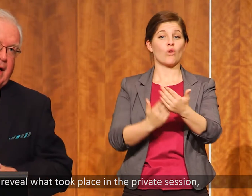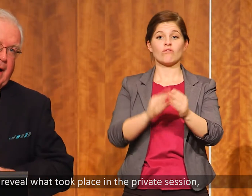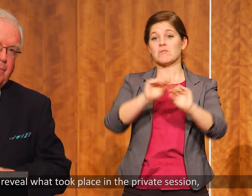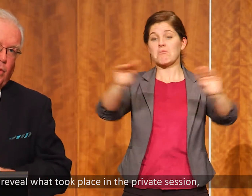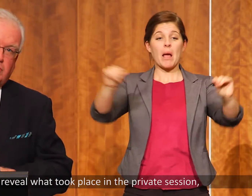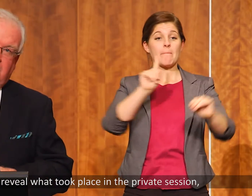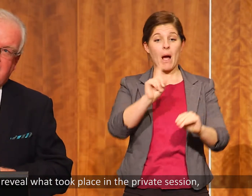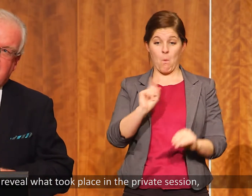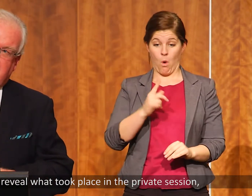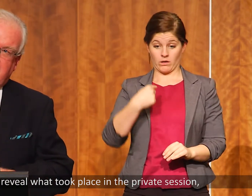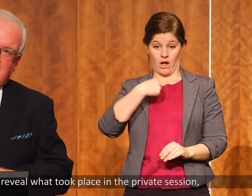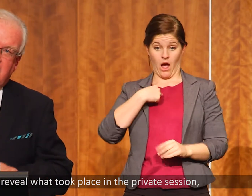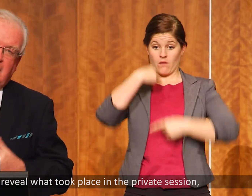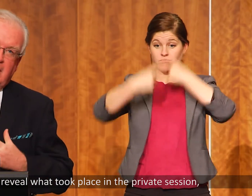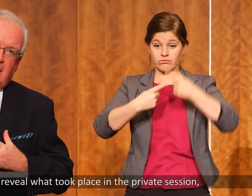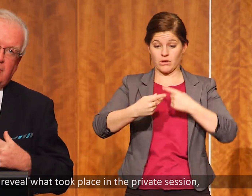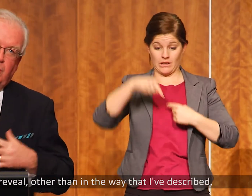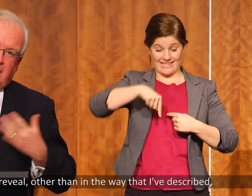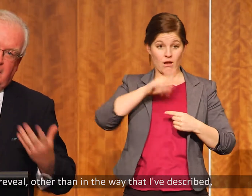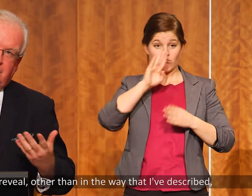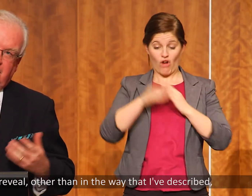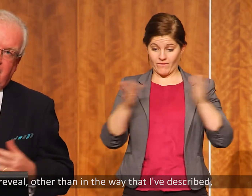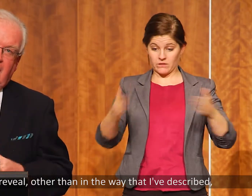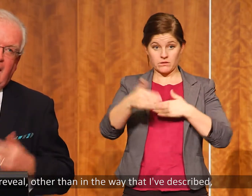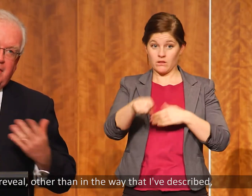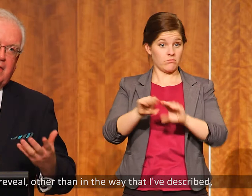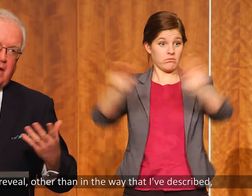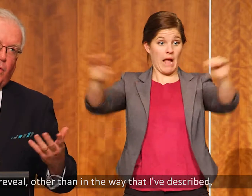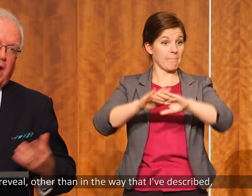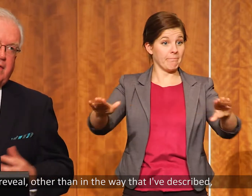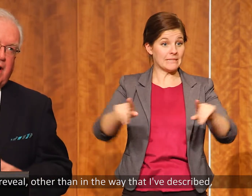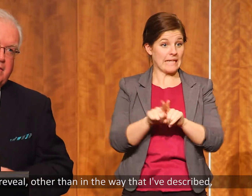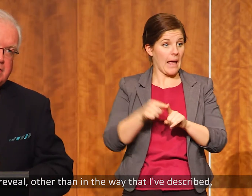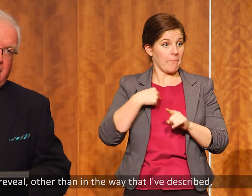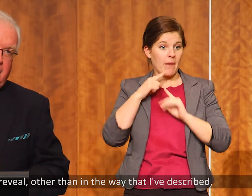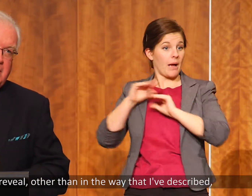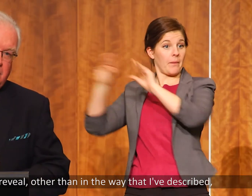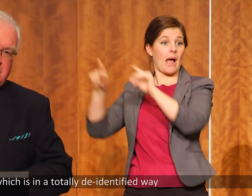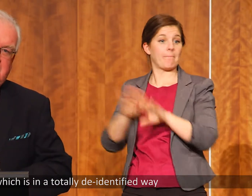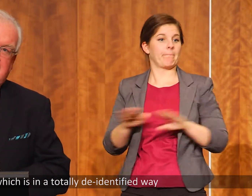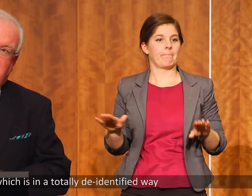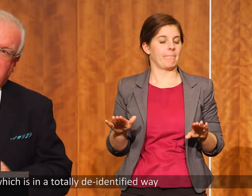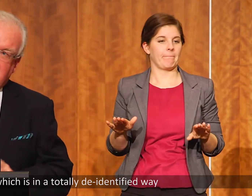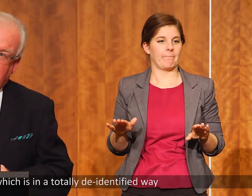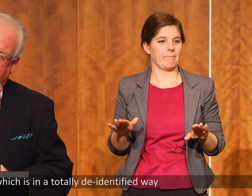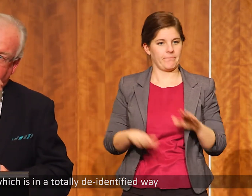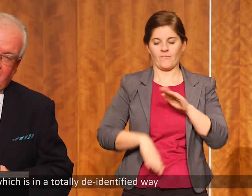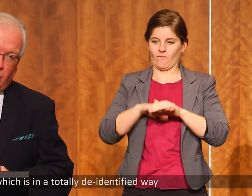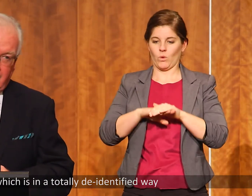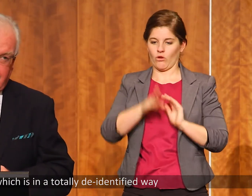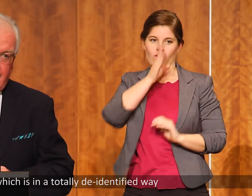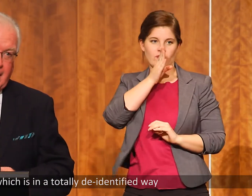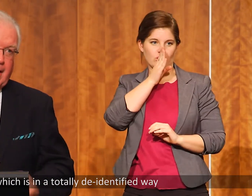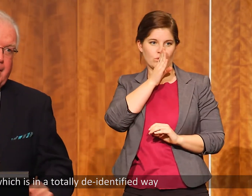what took place in the private session. And we can't reveal, other than in the way that I've described, which is in a totally de-identified